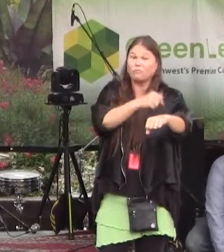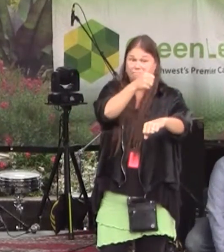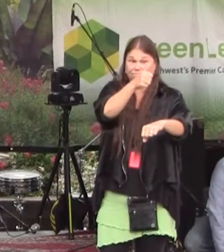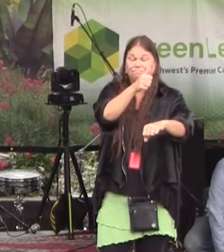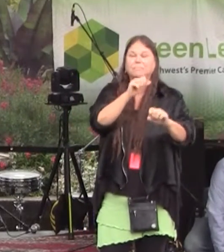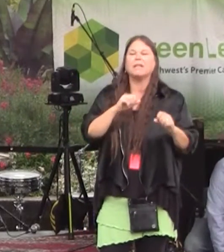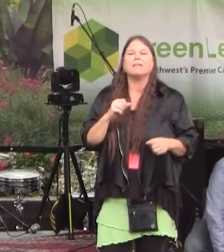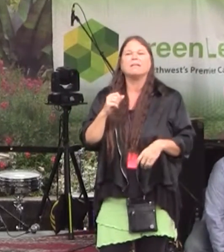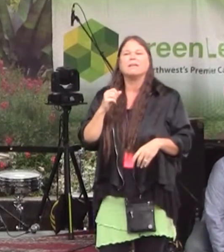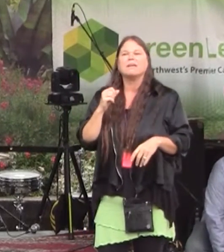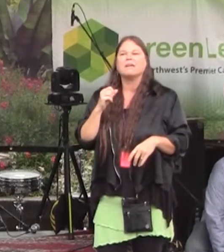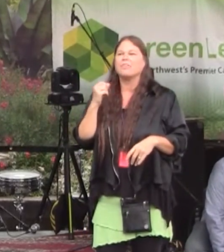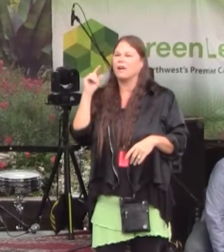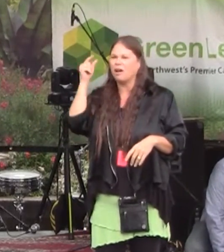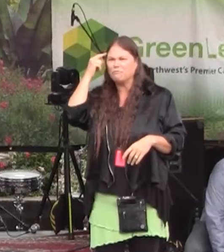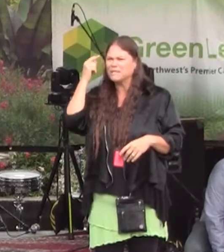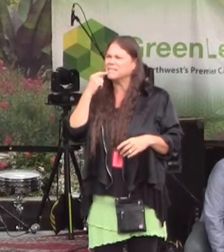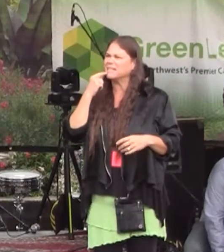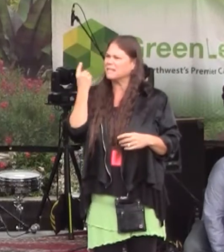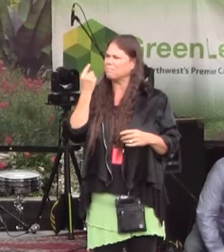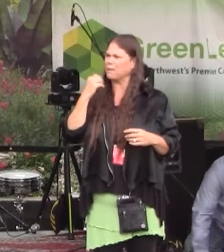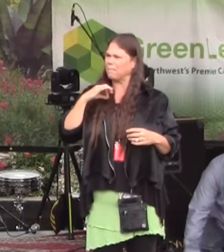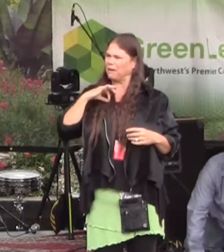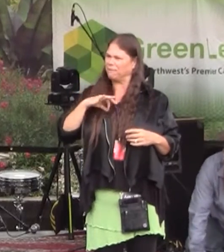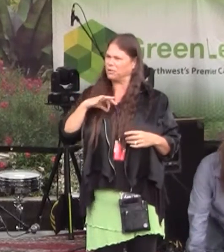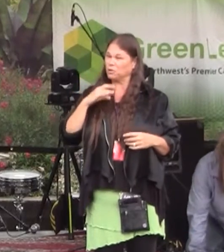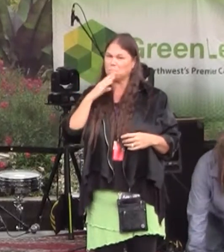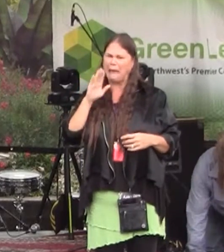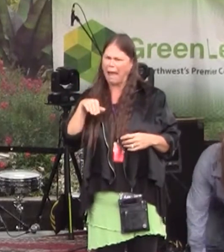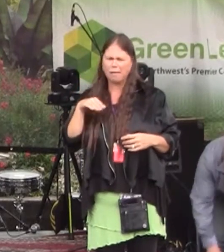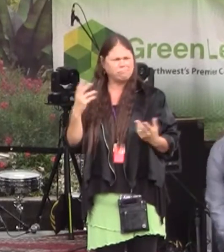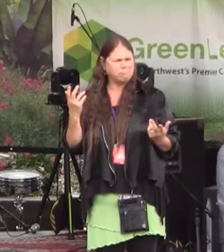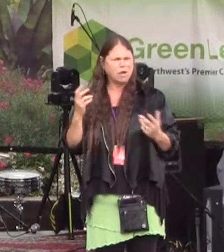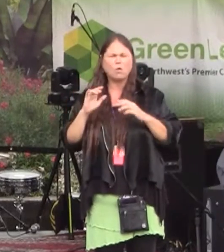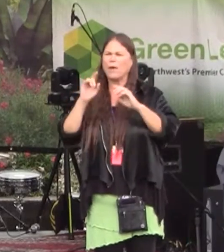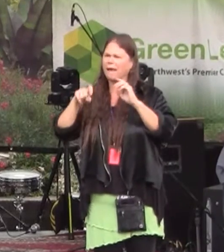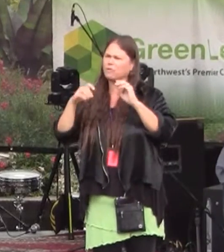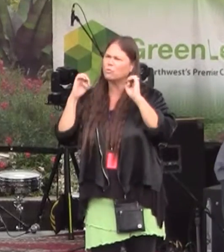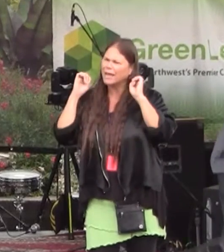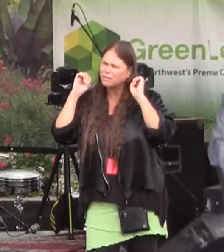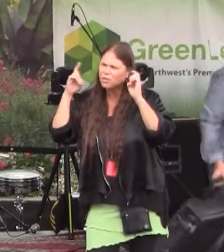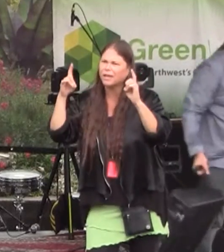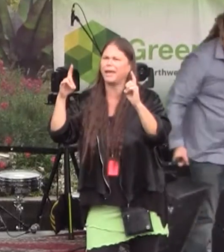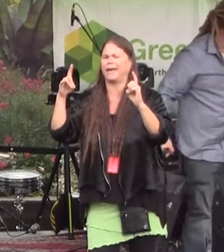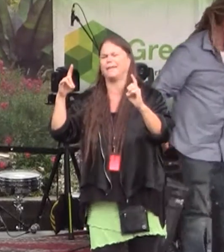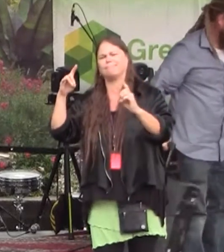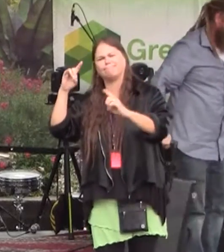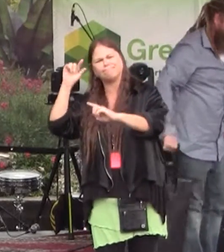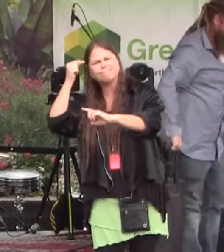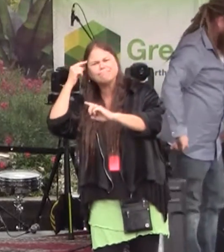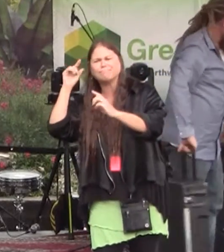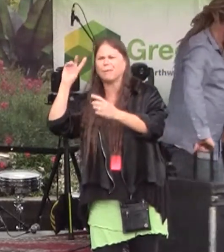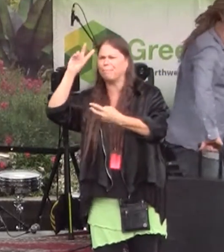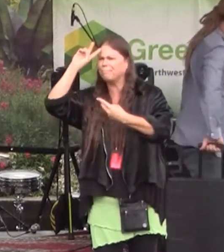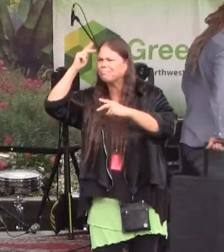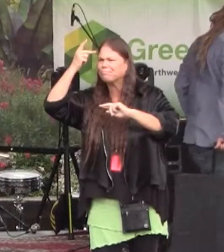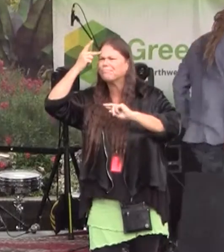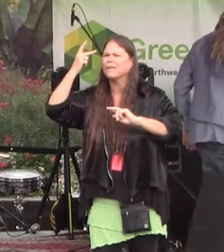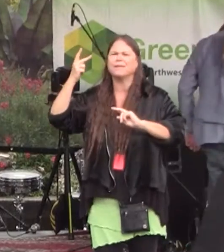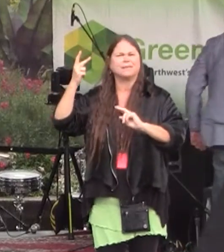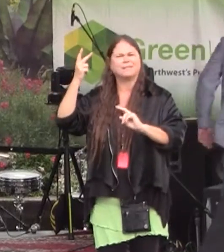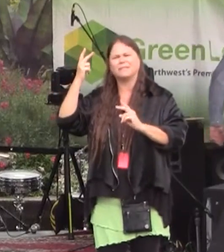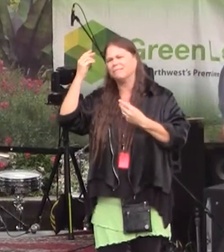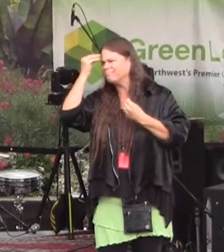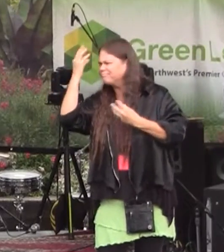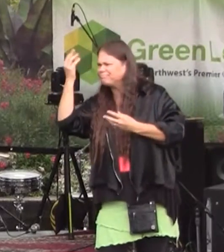so beneficial is bad? We have to educate them. They've been misinformed in this huge misinformation